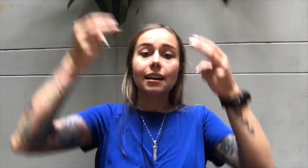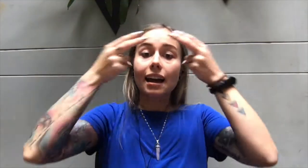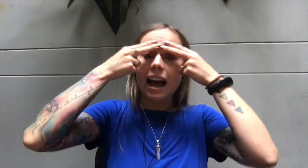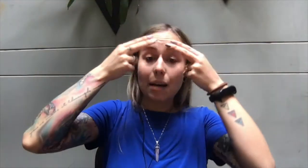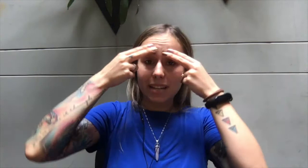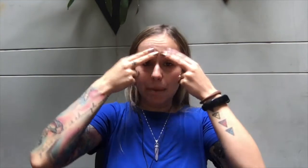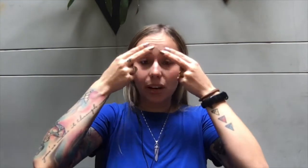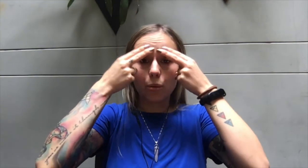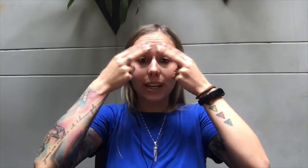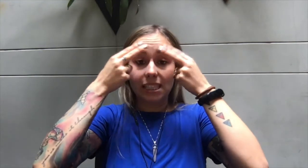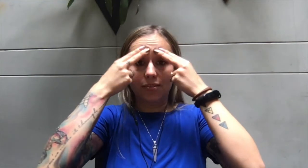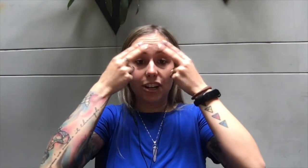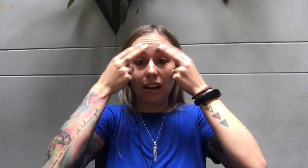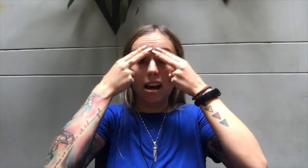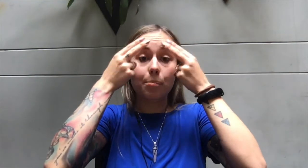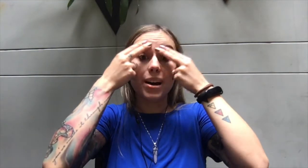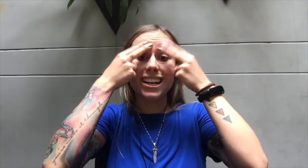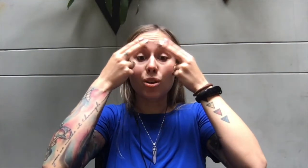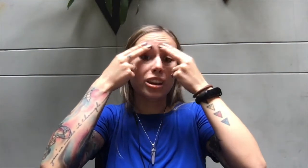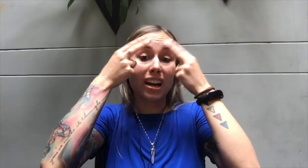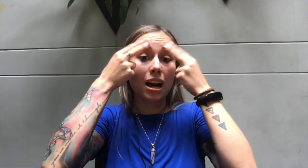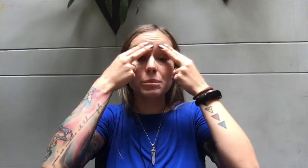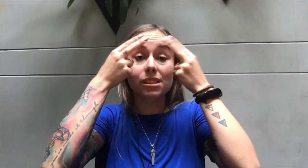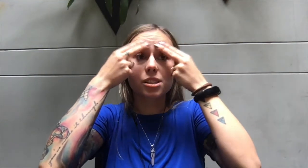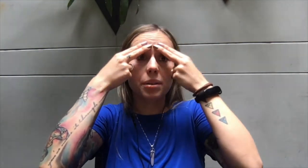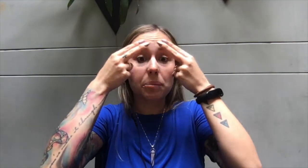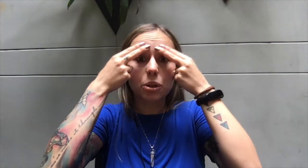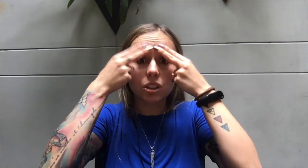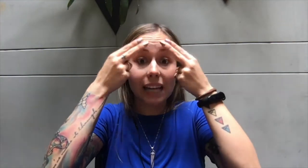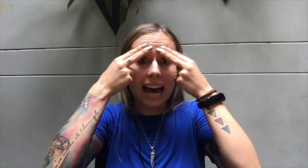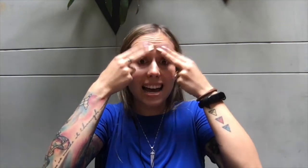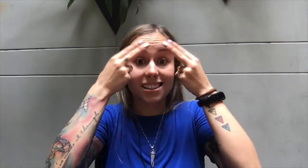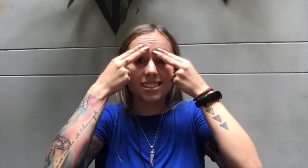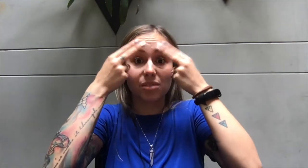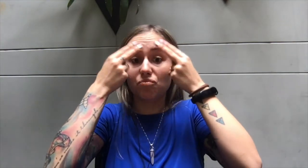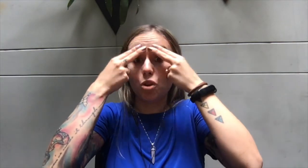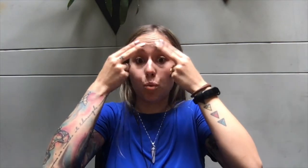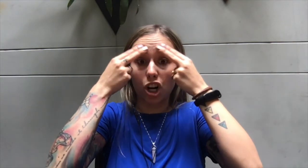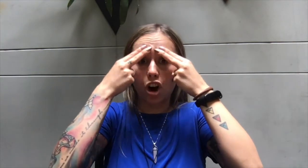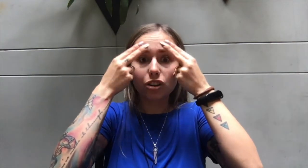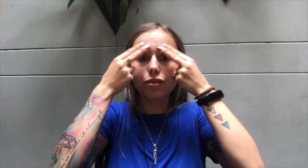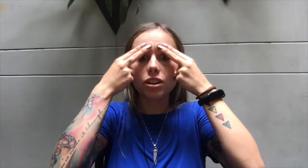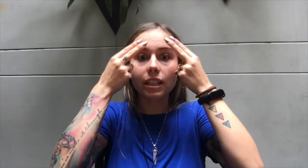I'm tapping away this fear that money only comes to people that work hard for it.